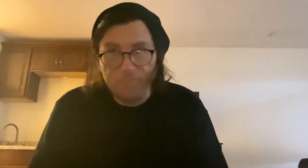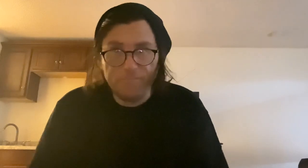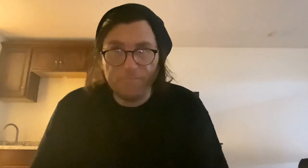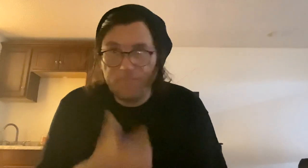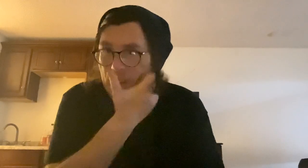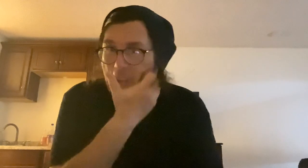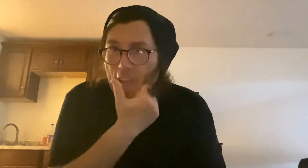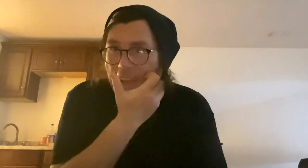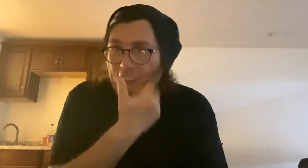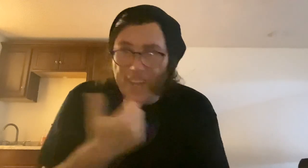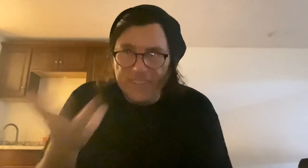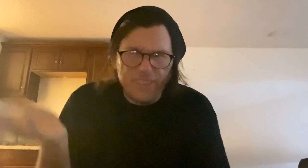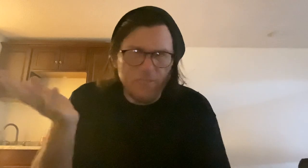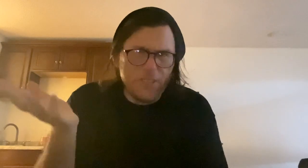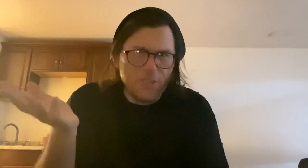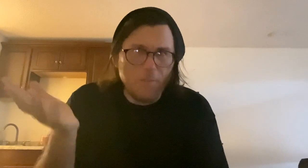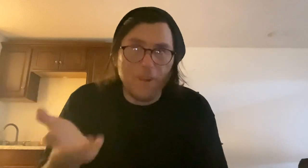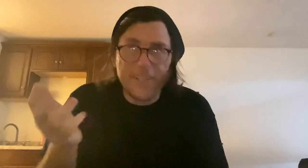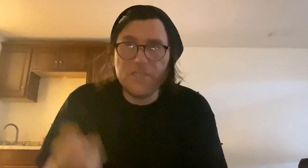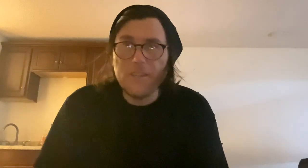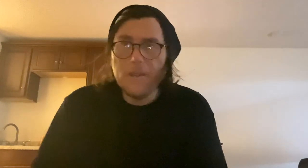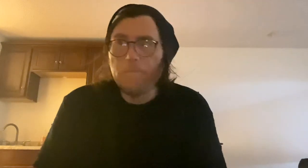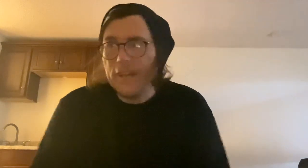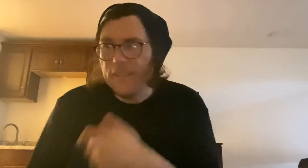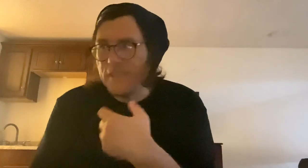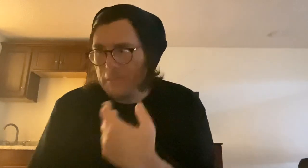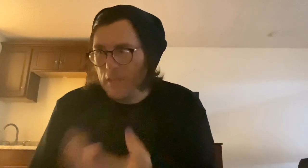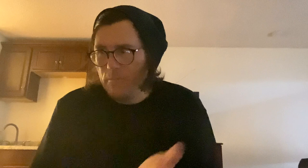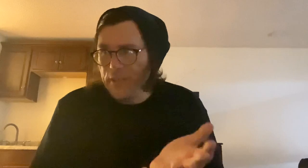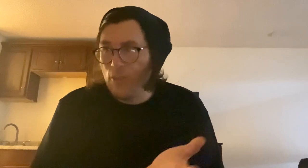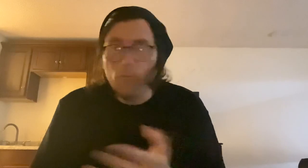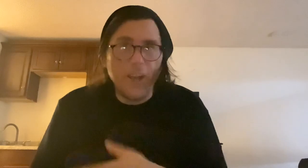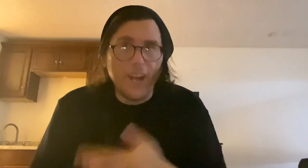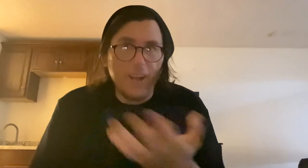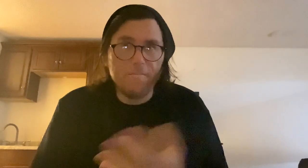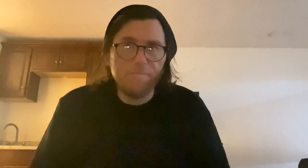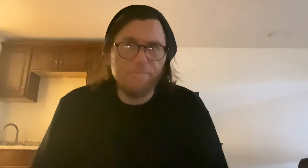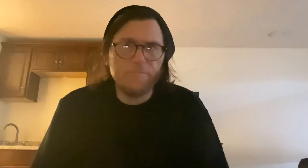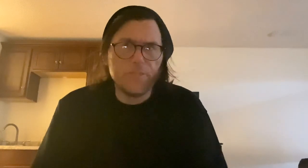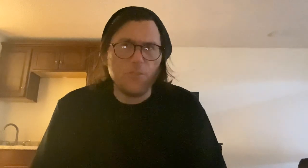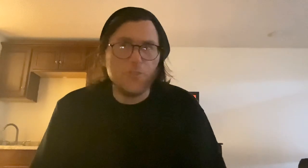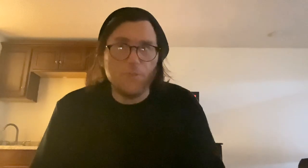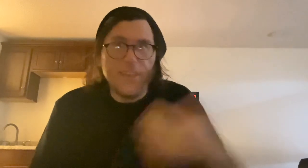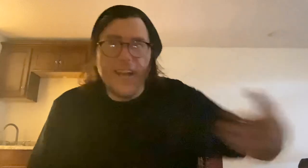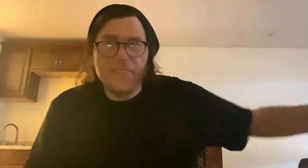You know, and also digital products. And same thing with Ko-Fi. I started doing that,